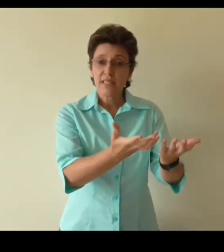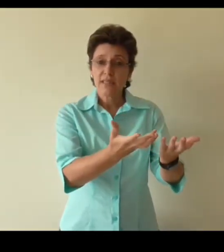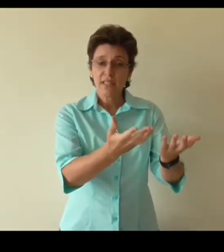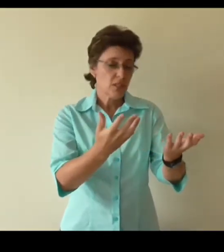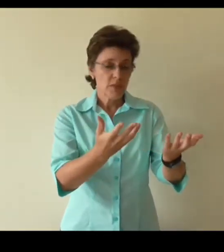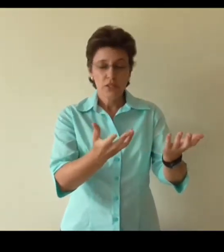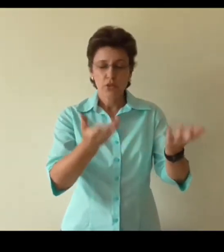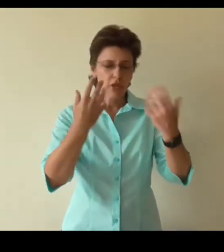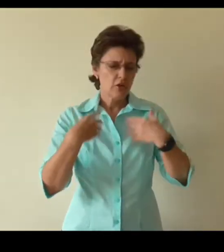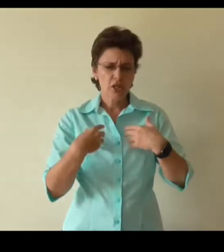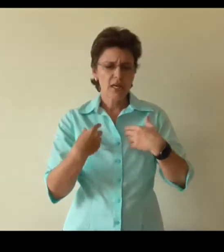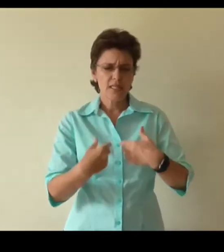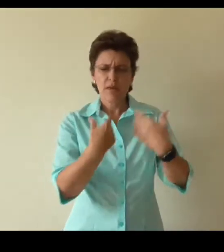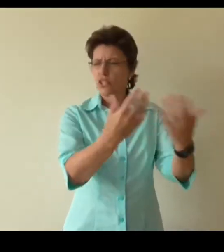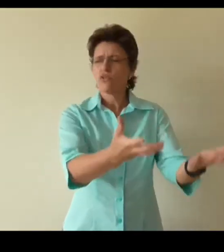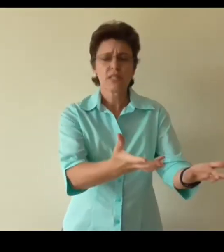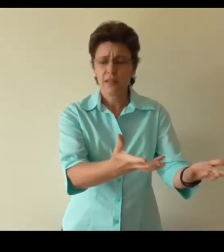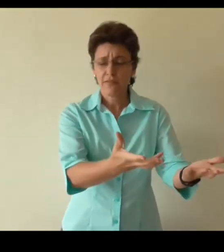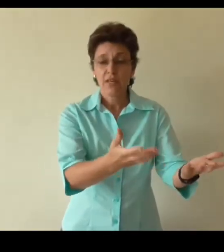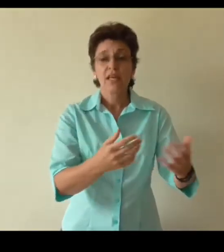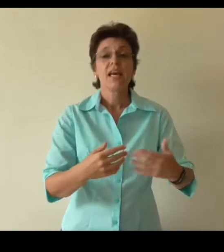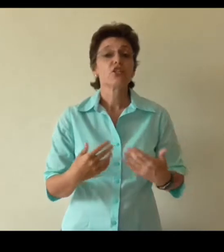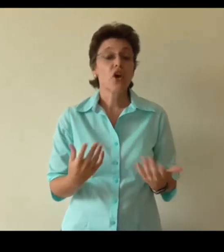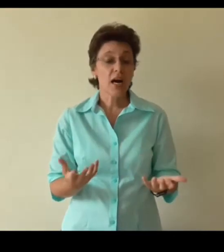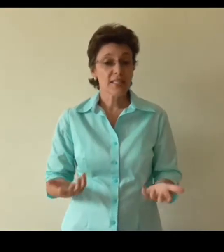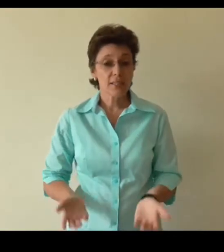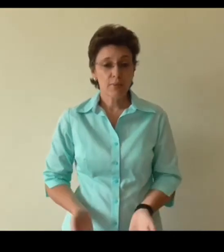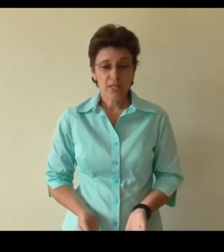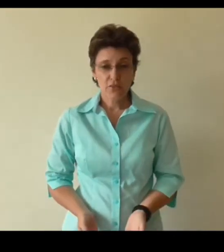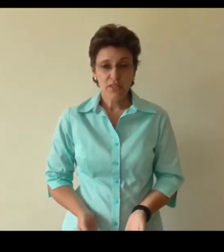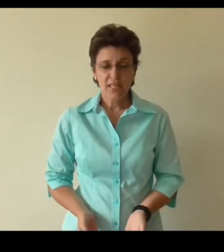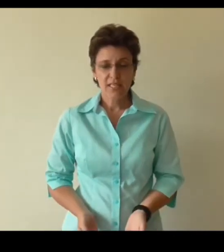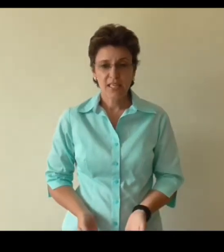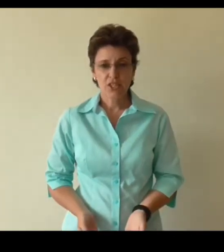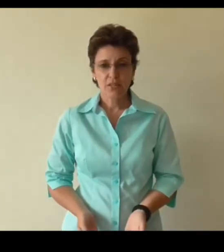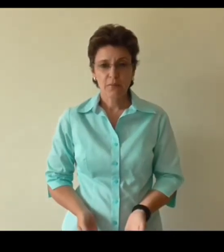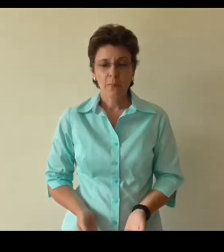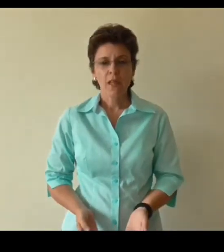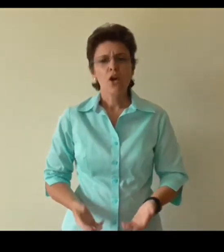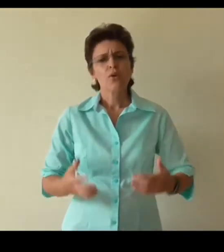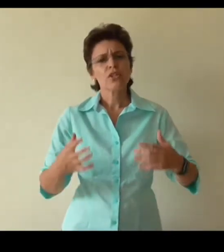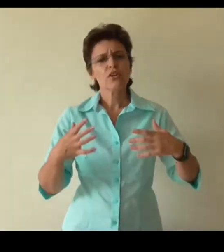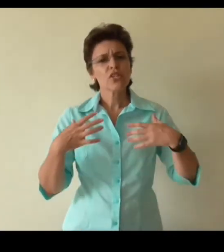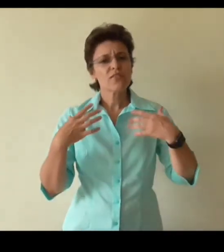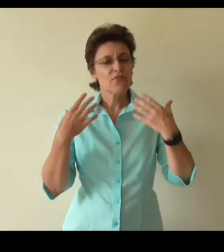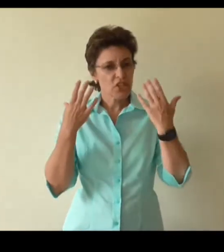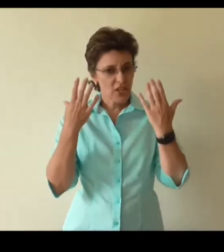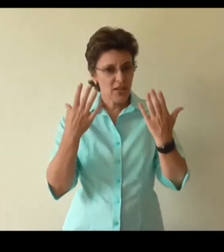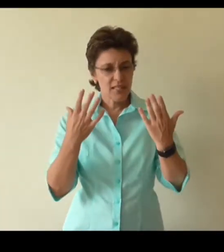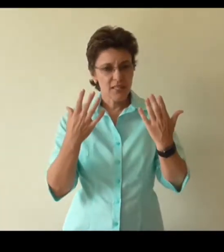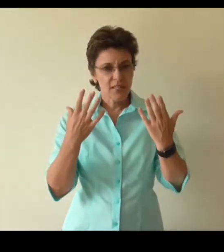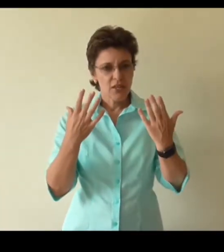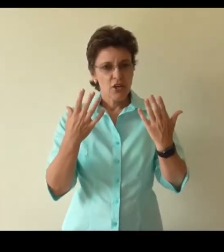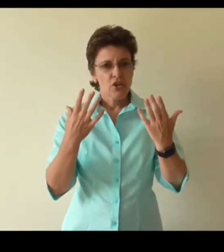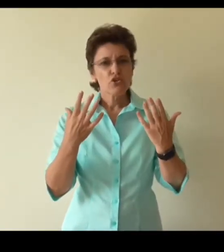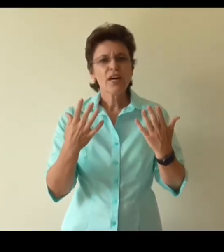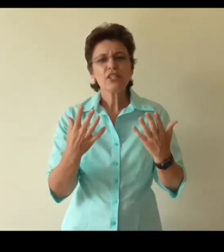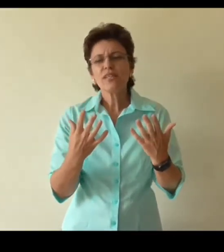That just means when you close your eyes imagine yourself at your ideal place of relaxation. Well don't just visualize it. Try to